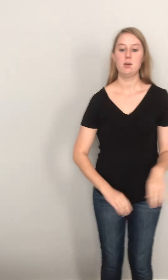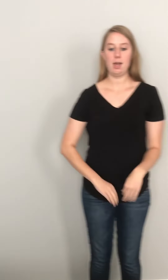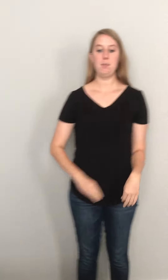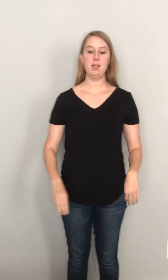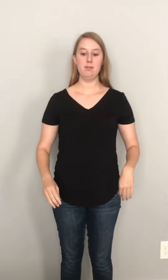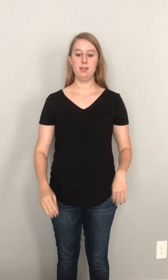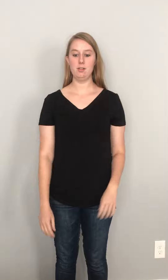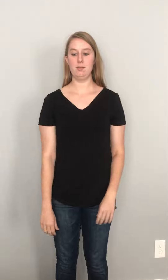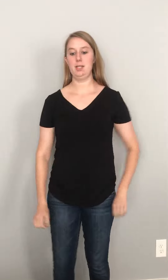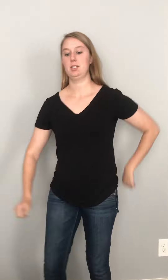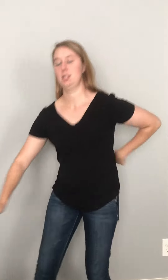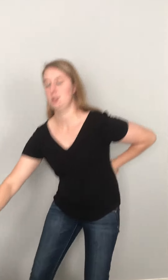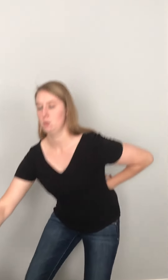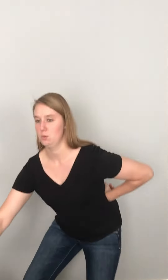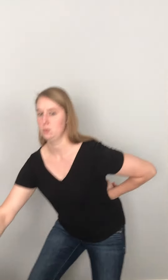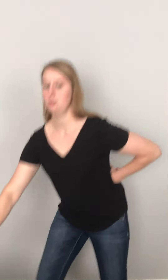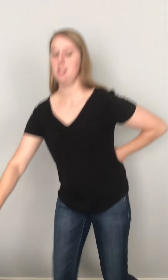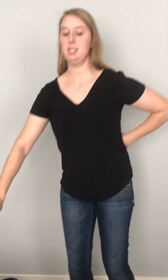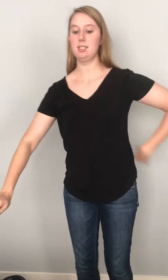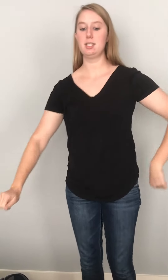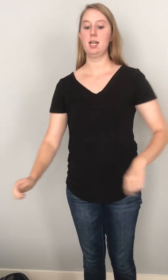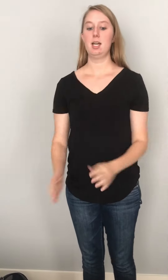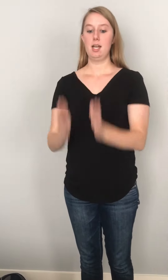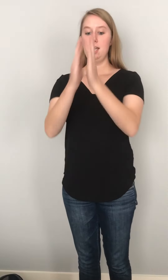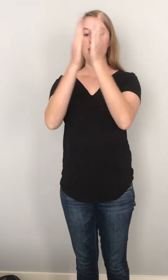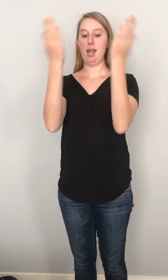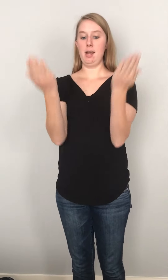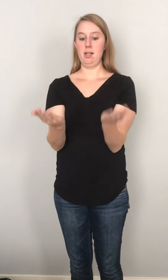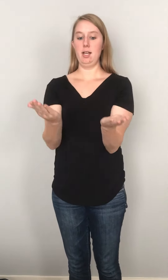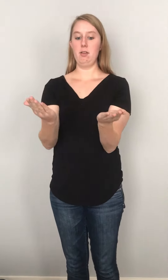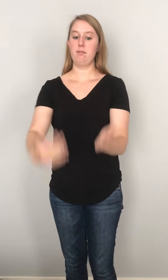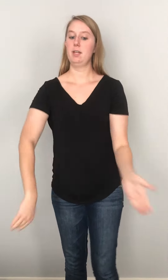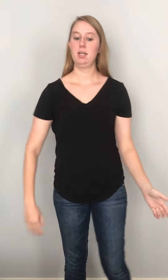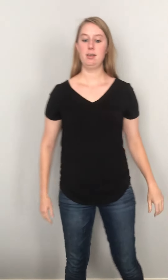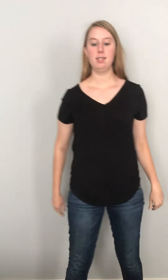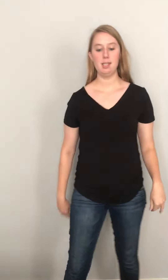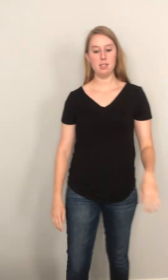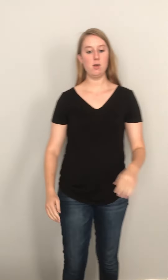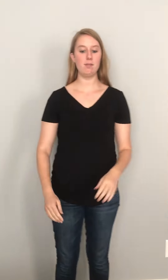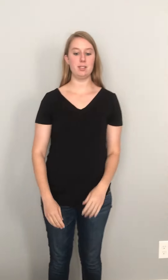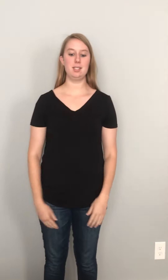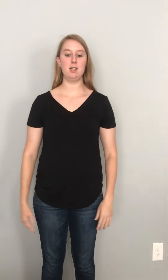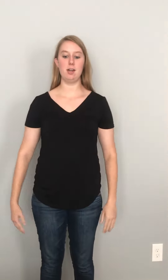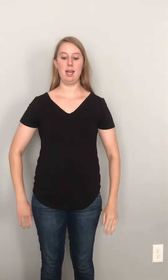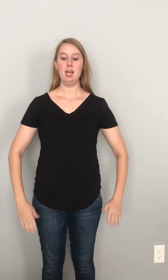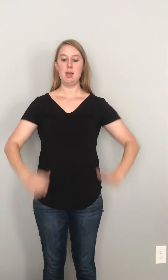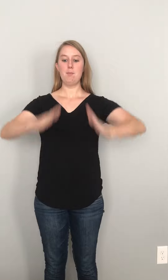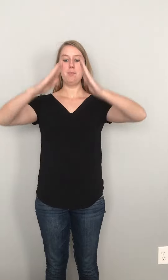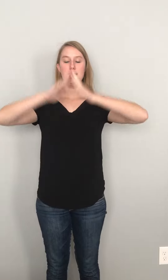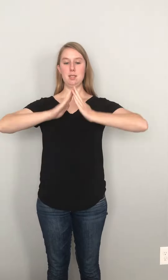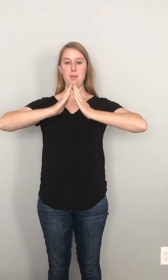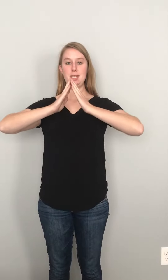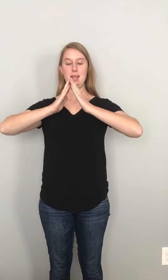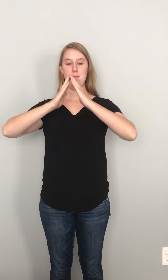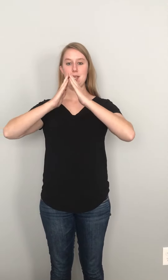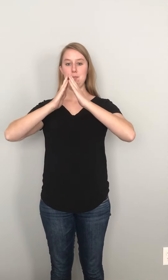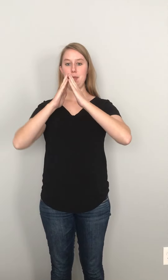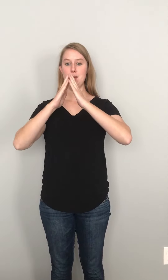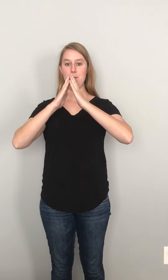So Epic of Gilgamesh, the oldest narrative. Okay, then you have a ziggurat, Mesopotamian pyramid,